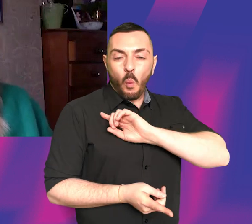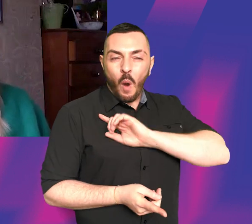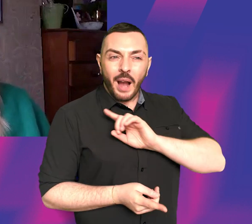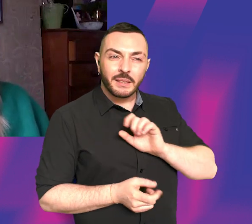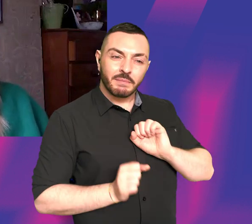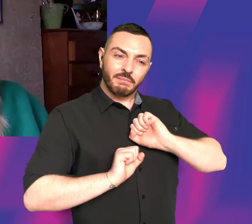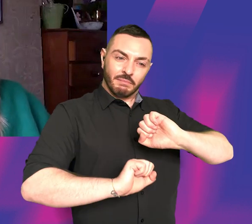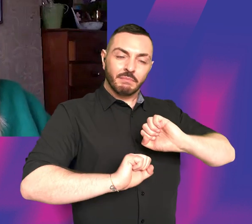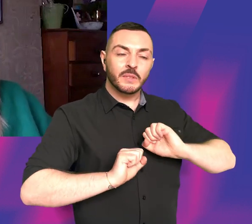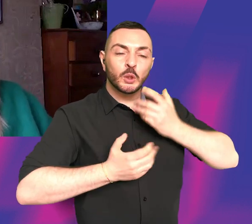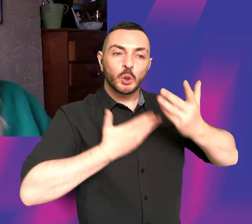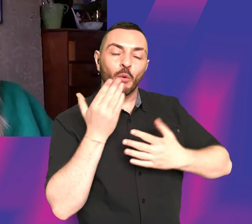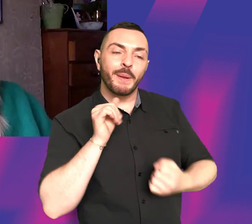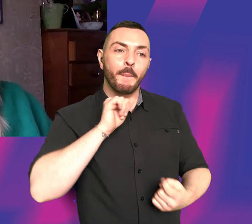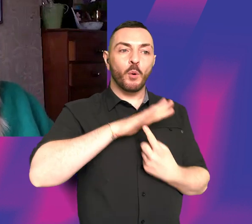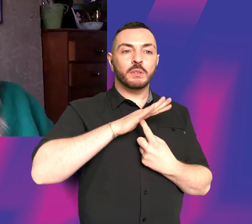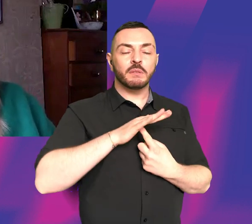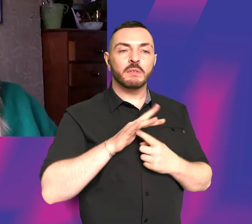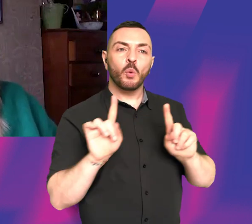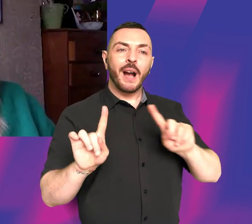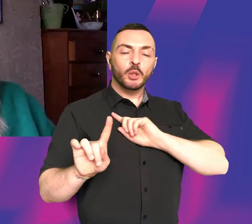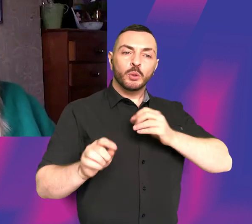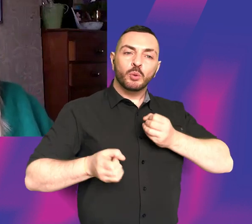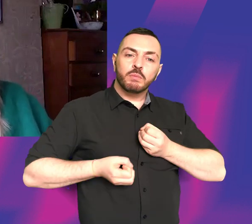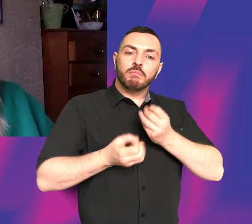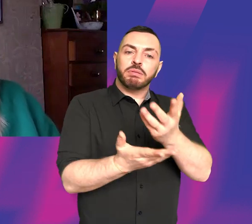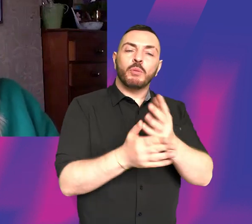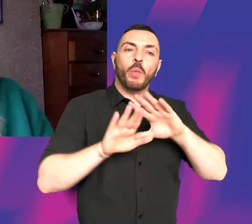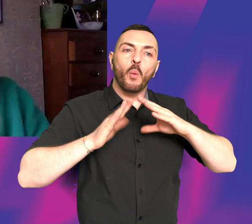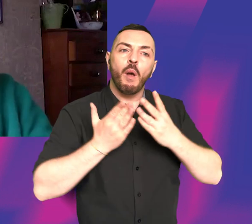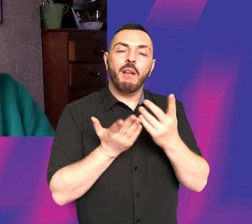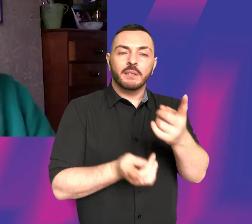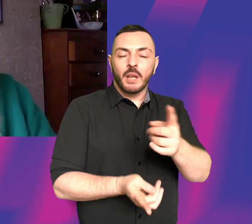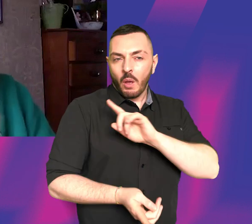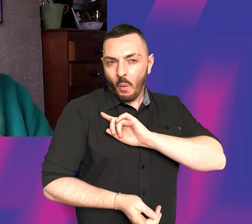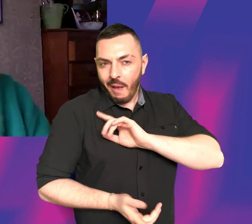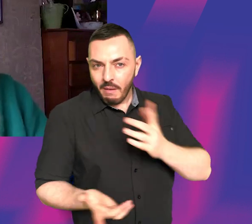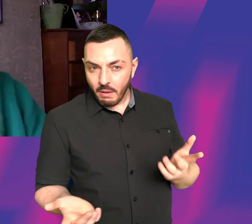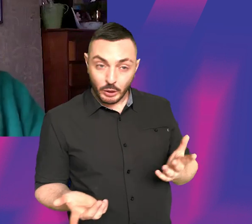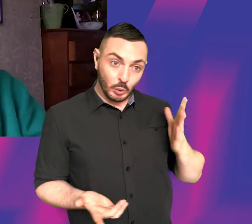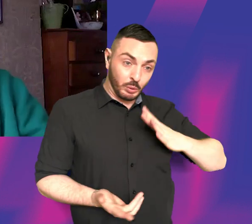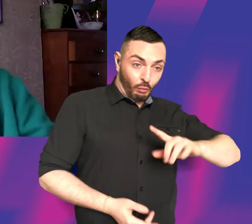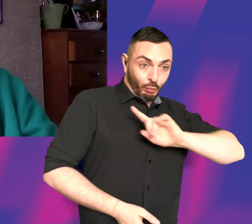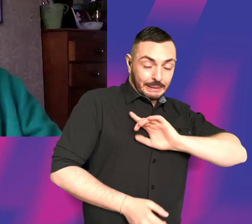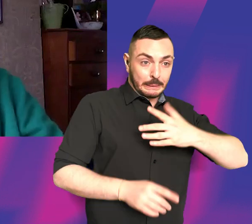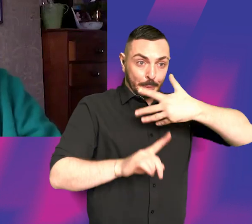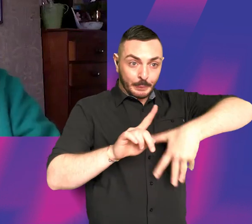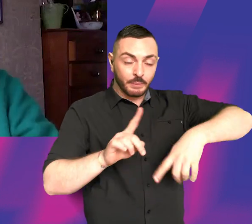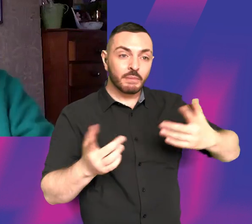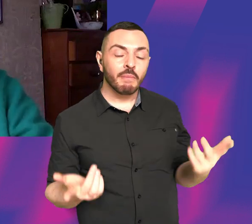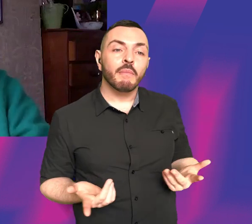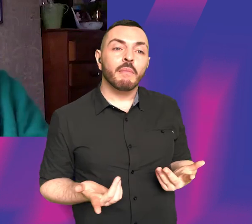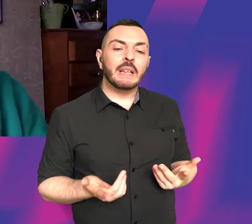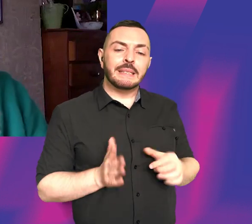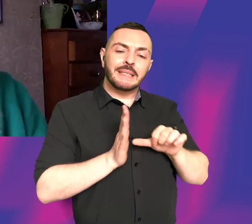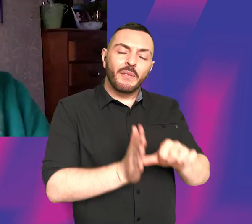important? What is the story you want to tell? And why is it important? Because you have to have a reason to tell it, you know, it's, it's so hard